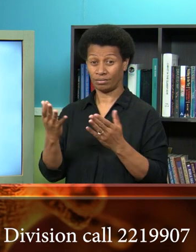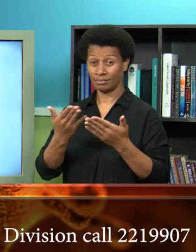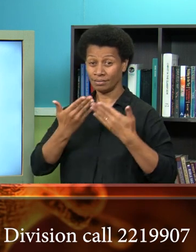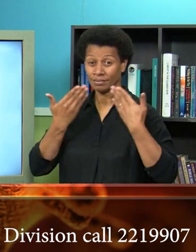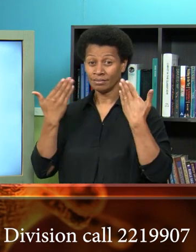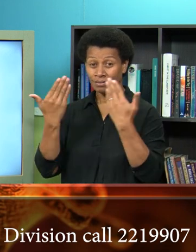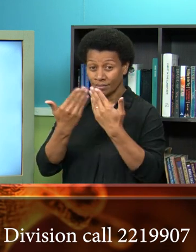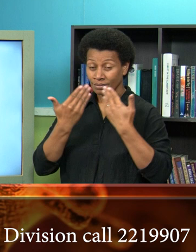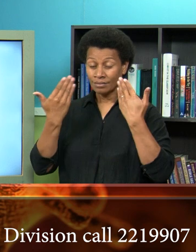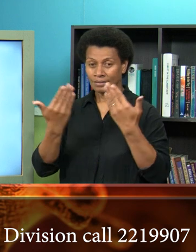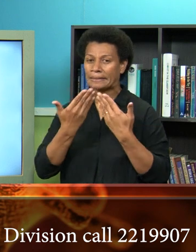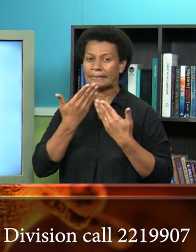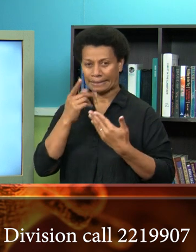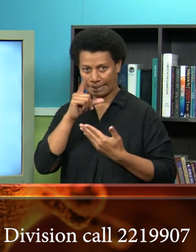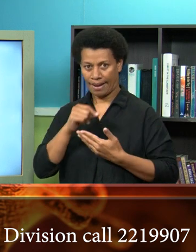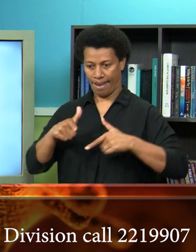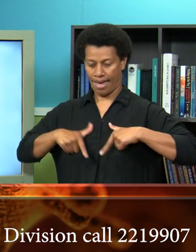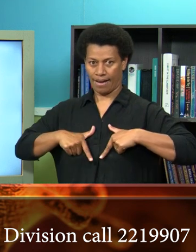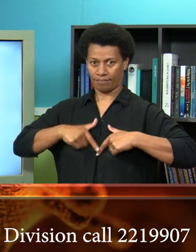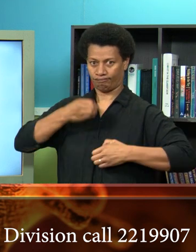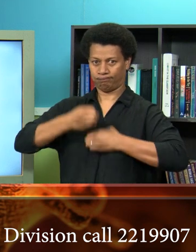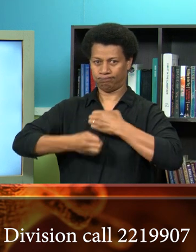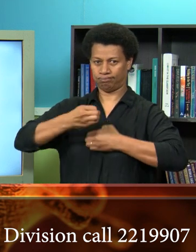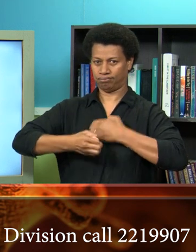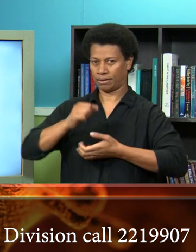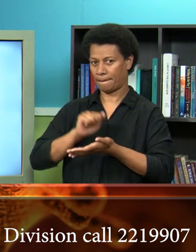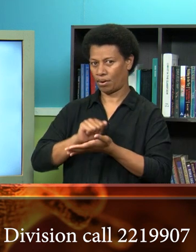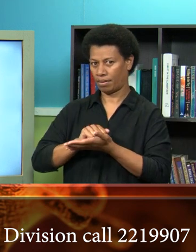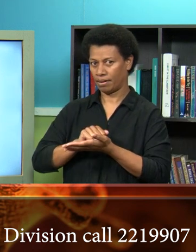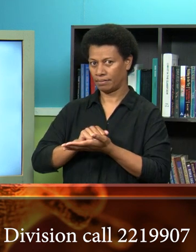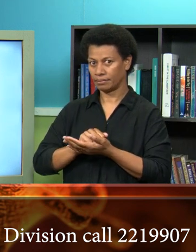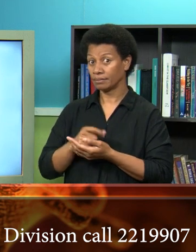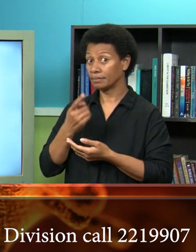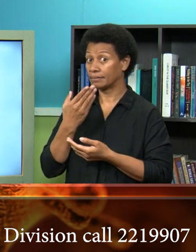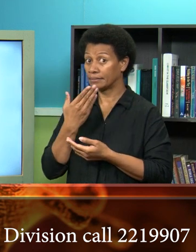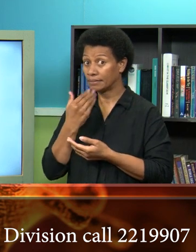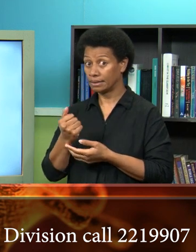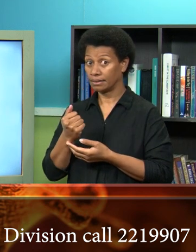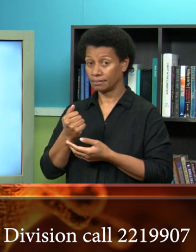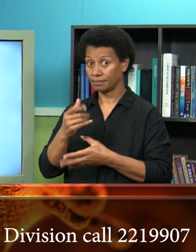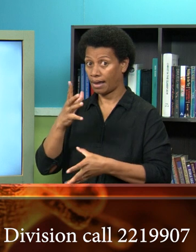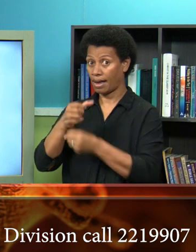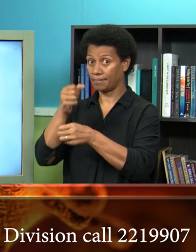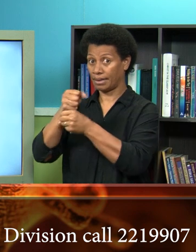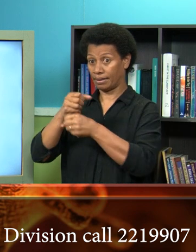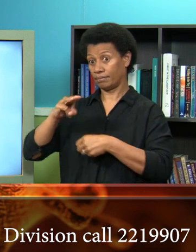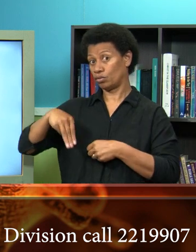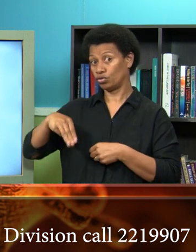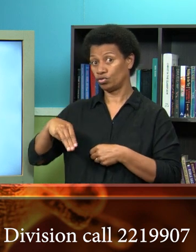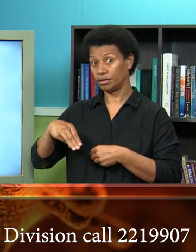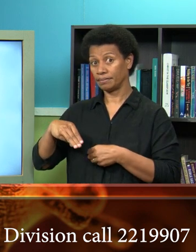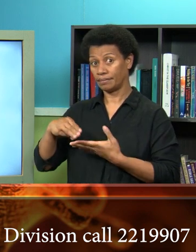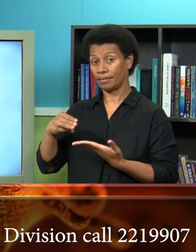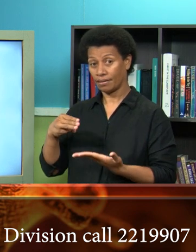function properly as well it's very important that we all keep up to date with the health messages that are coming from the ministry of health and medical